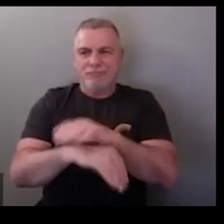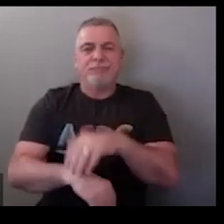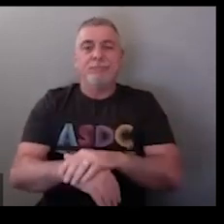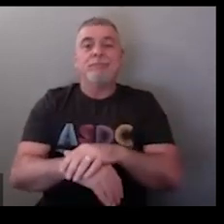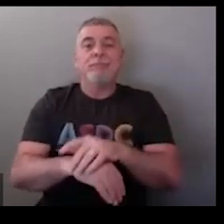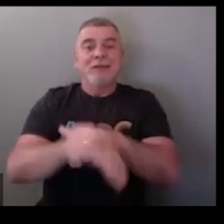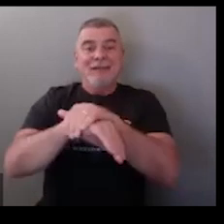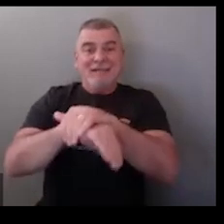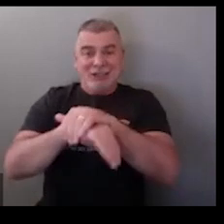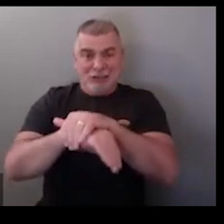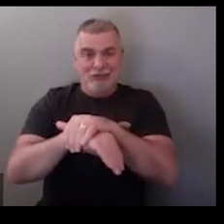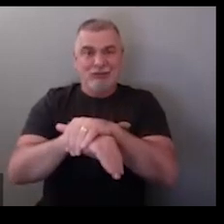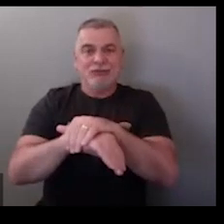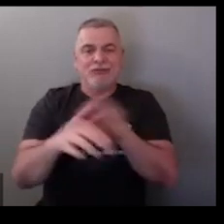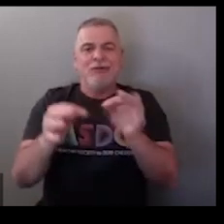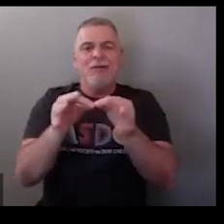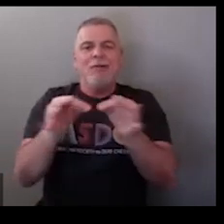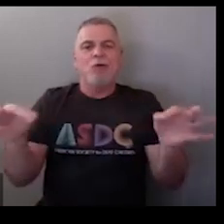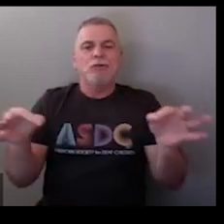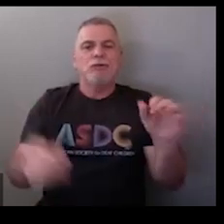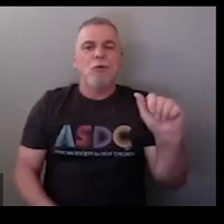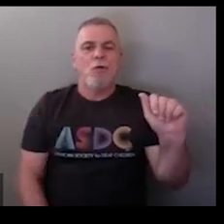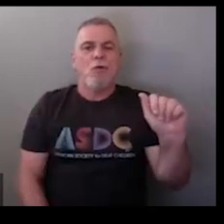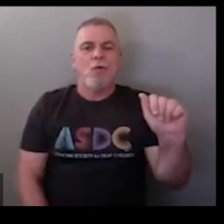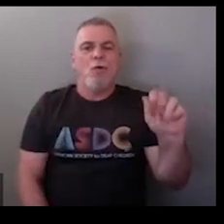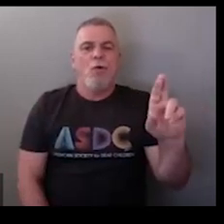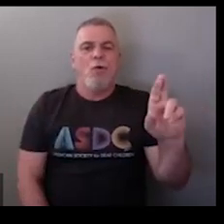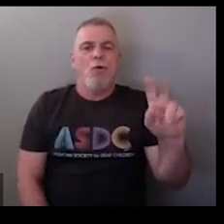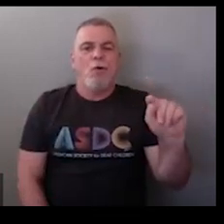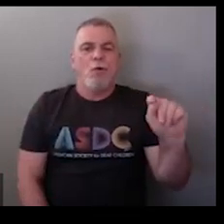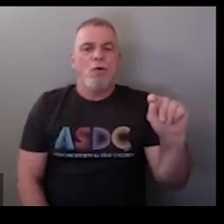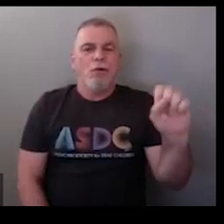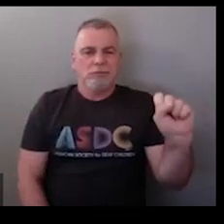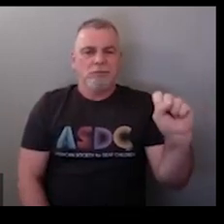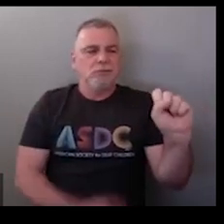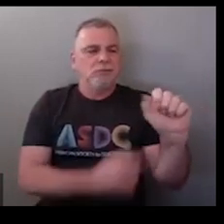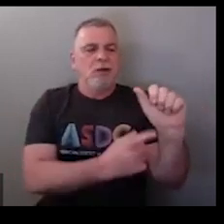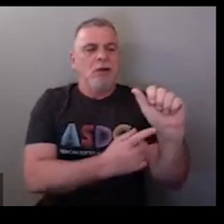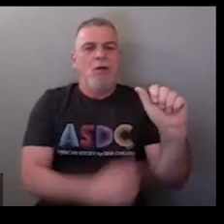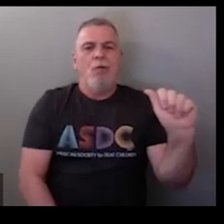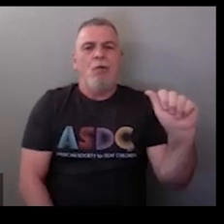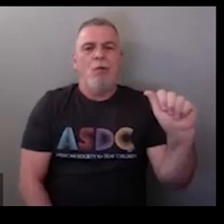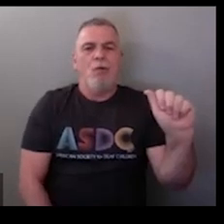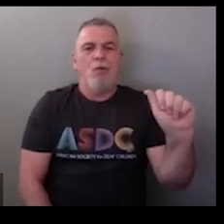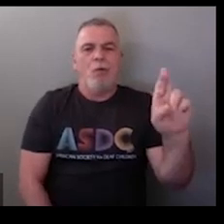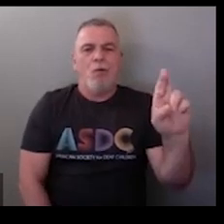one hand over the other okay and then english language arts